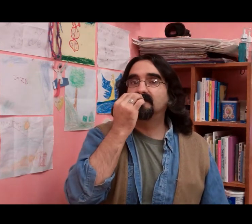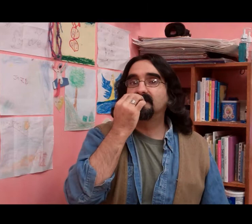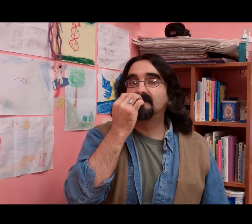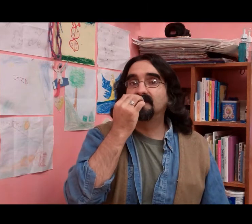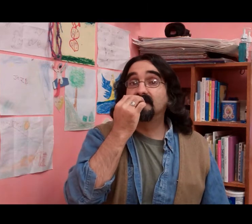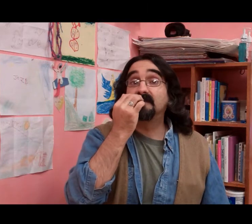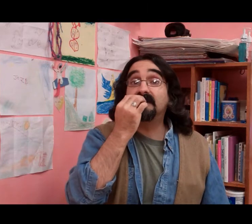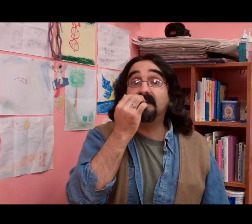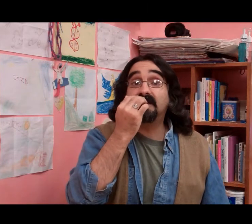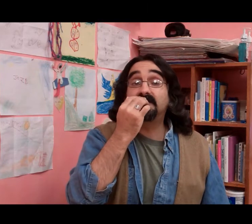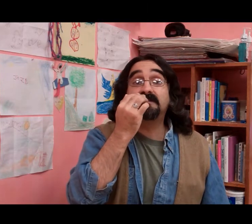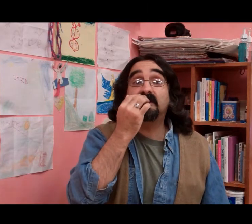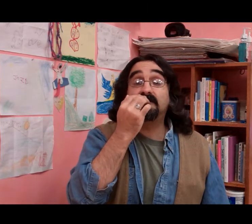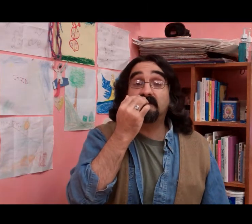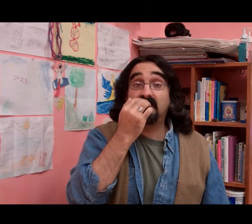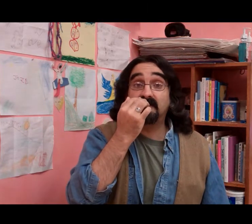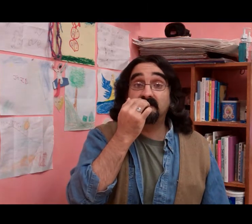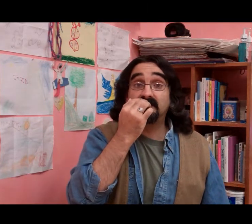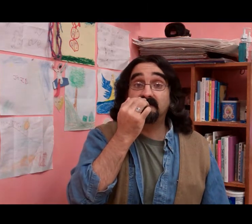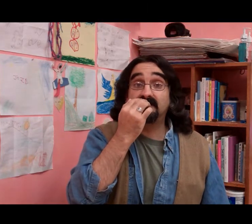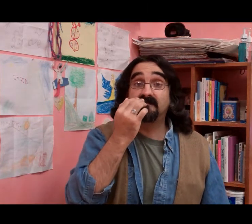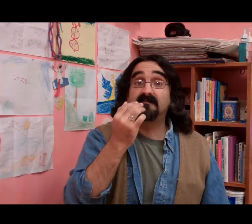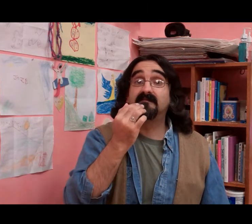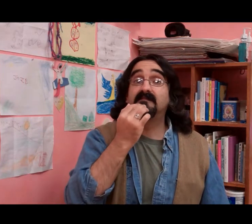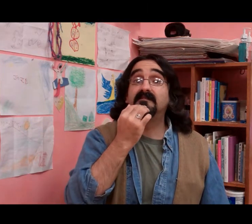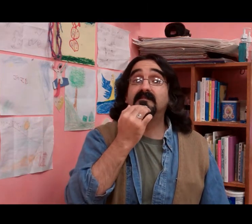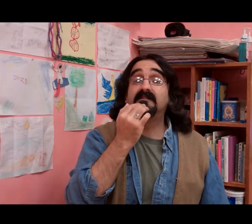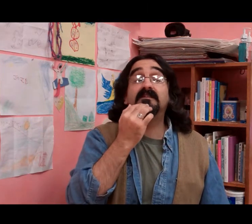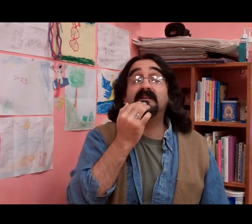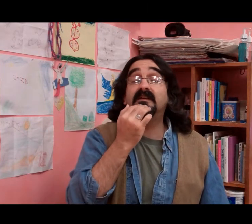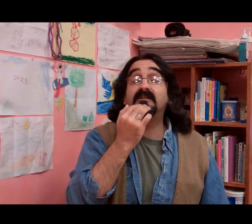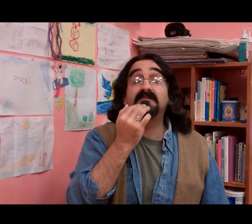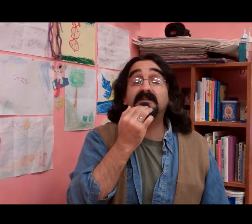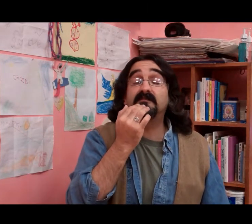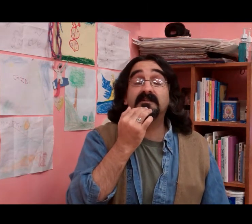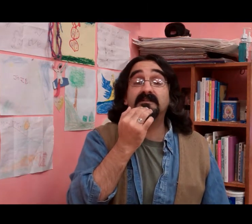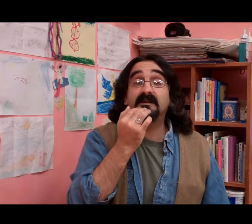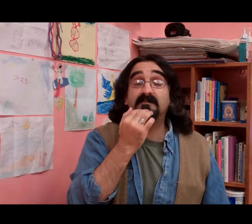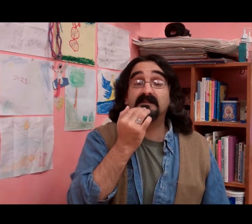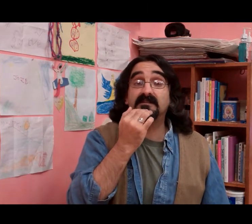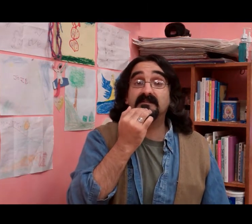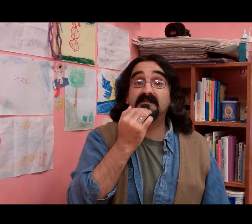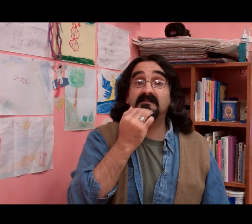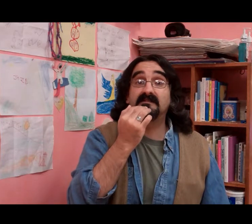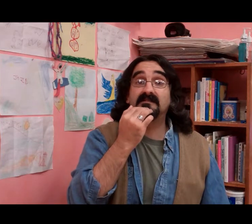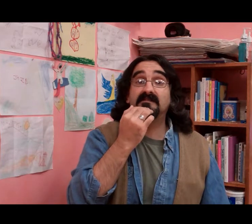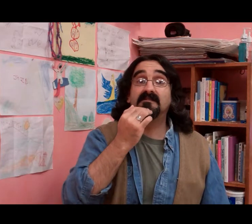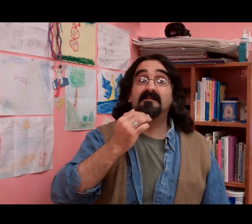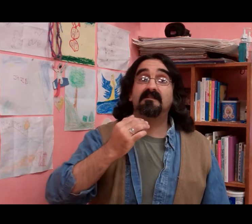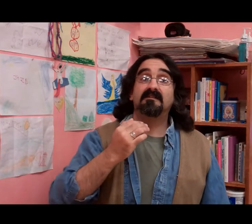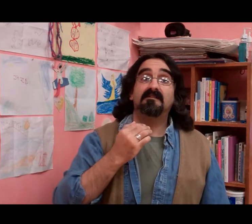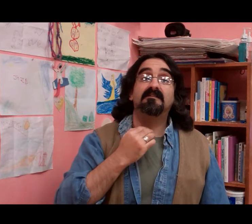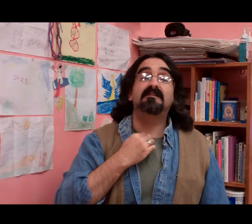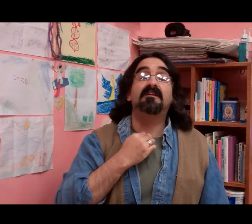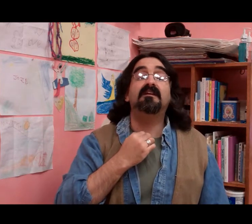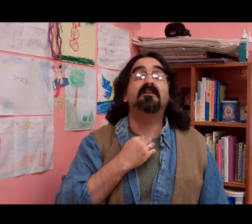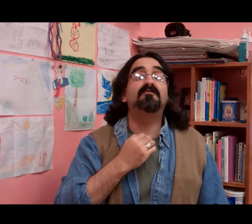The key of self-love, the key of self-acceptance, the key of